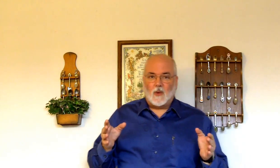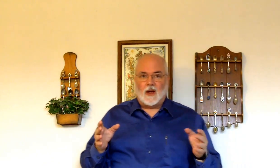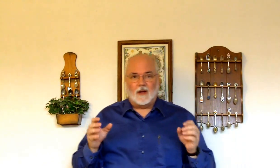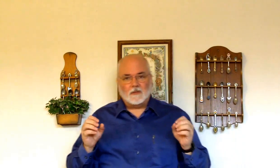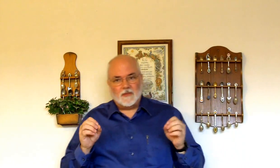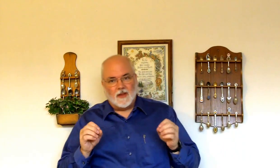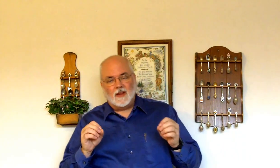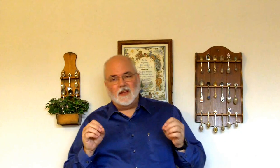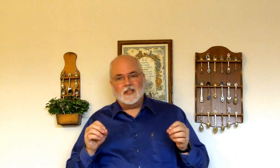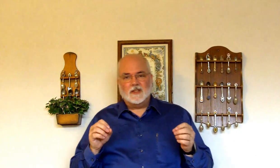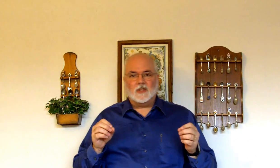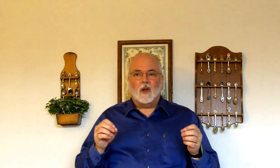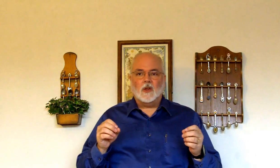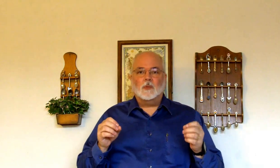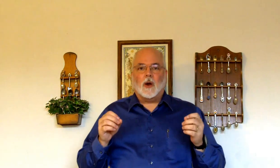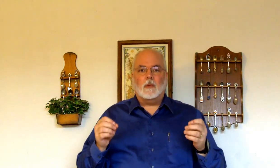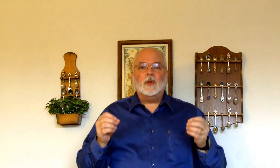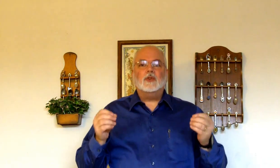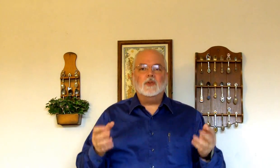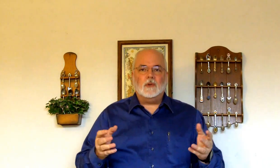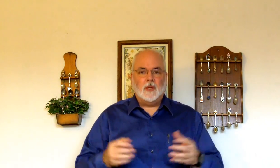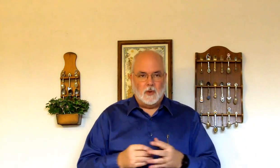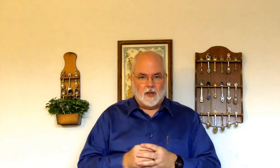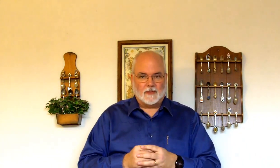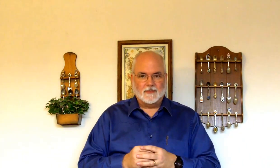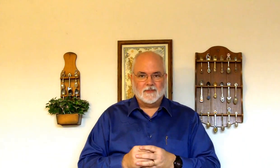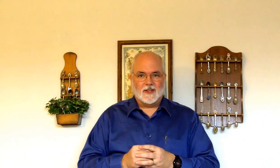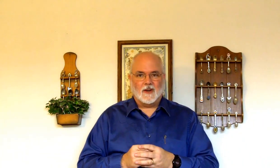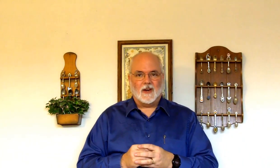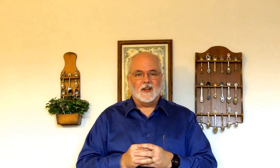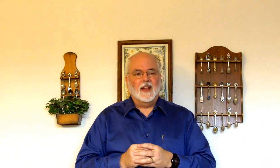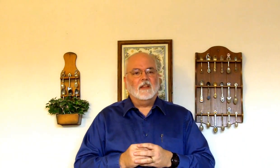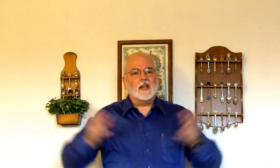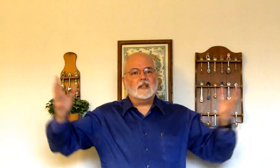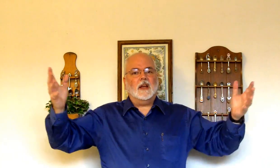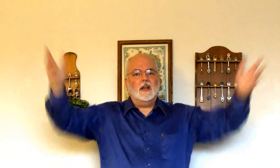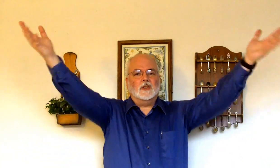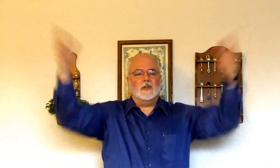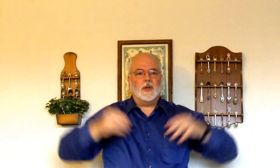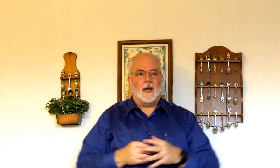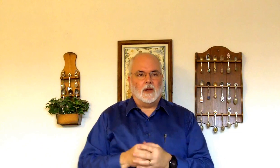while, then this is the song that you probably should be doing, all right? That said, here's the vocabulary.